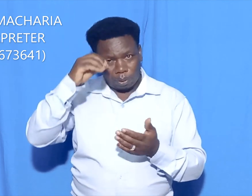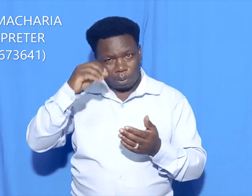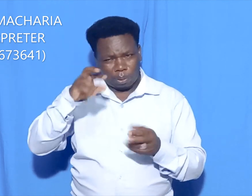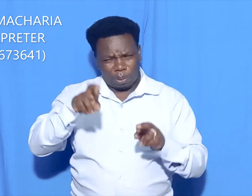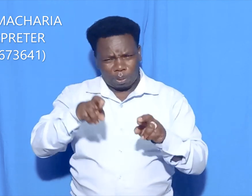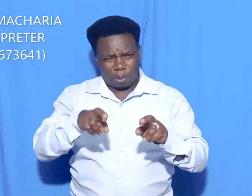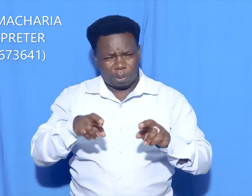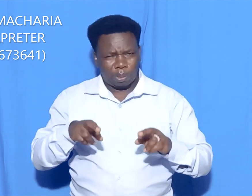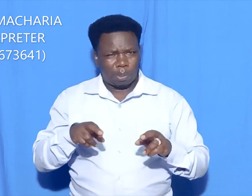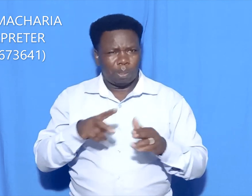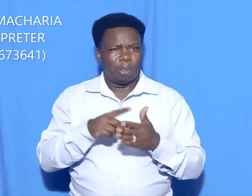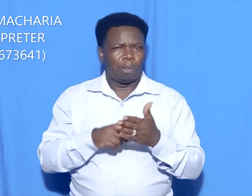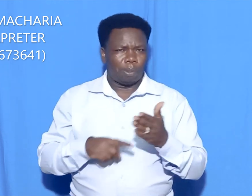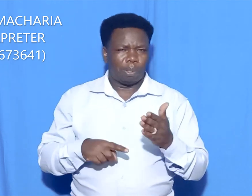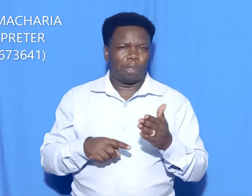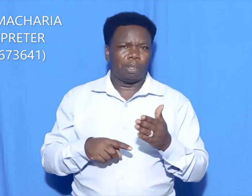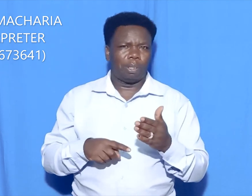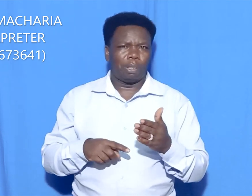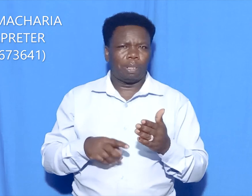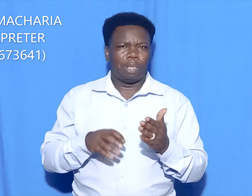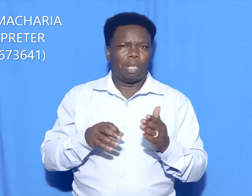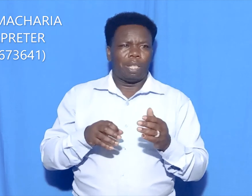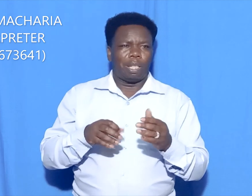-fueled attachment information for a loan.